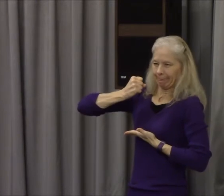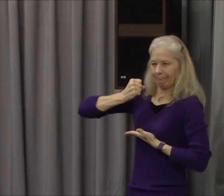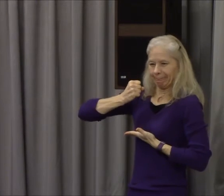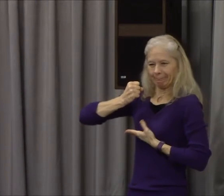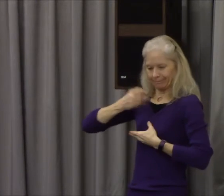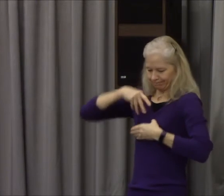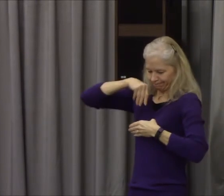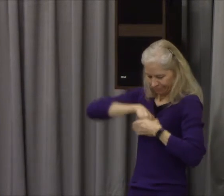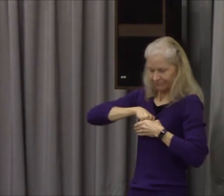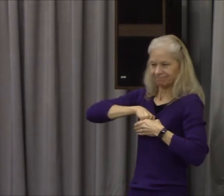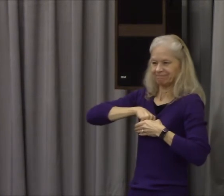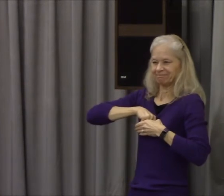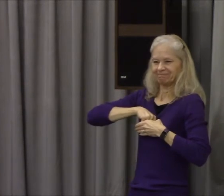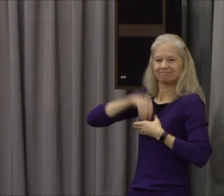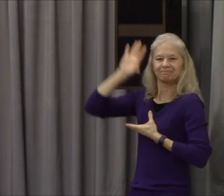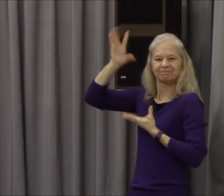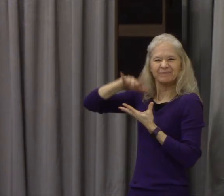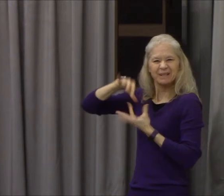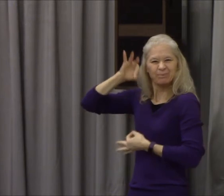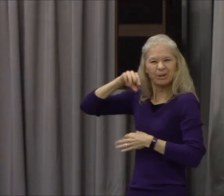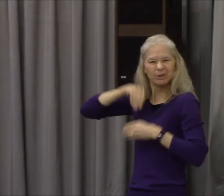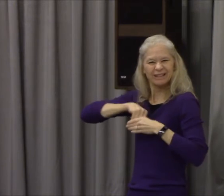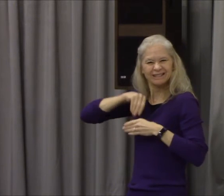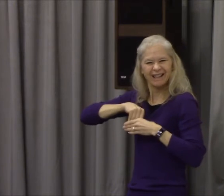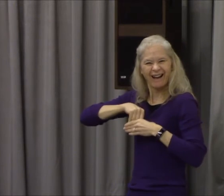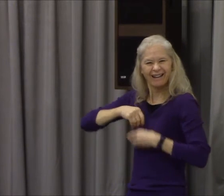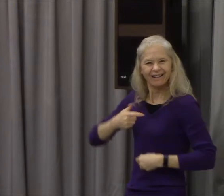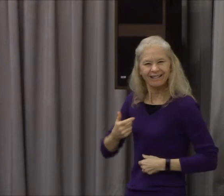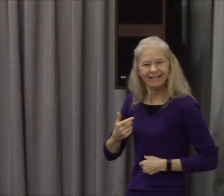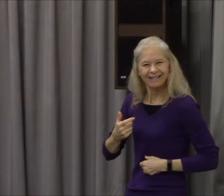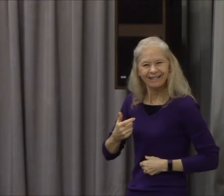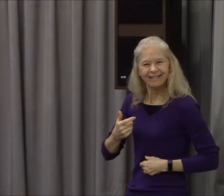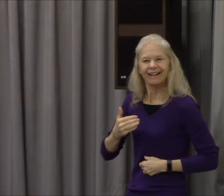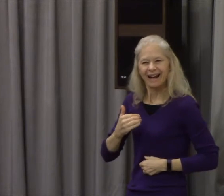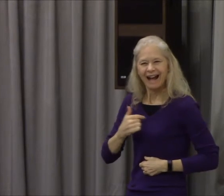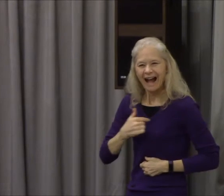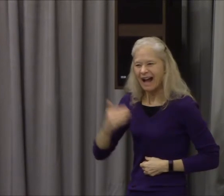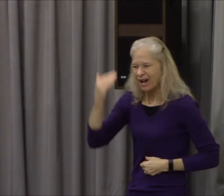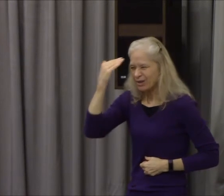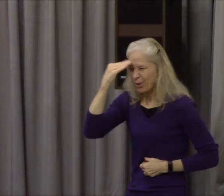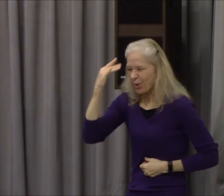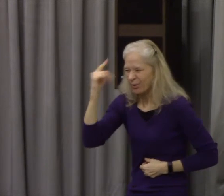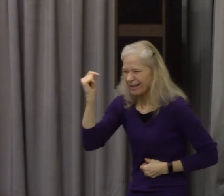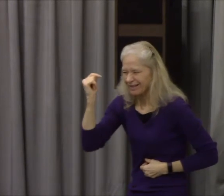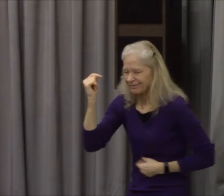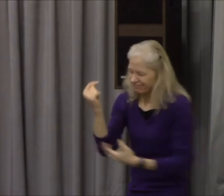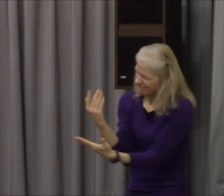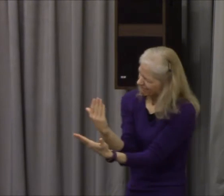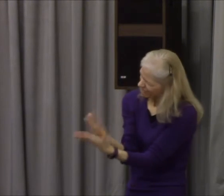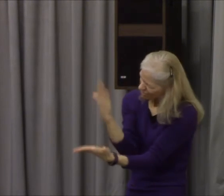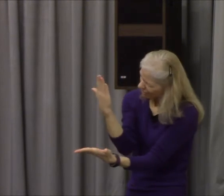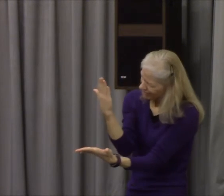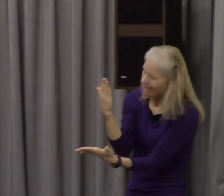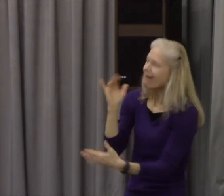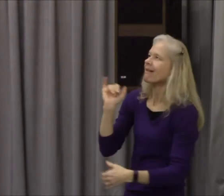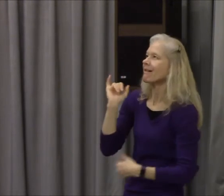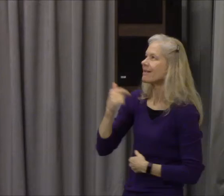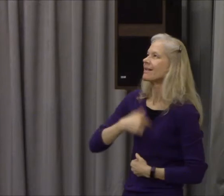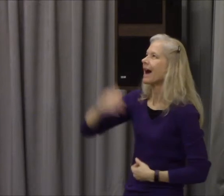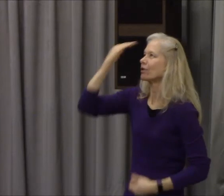and now by his grace by his love by his power we all can speak forth the word of God to minister to others all